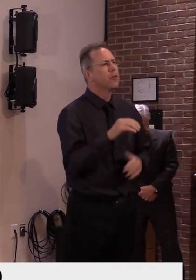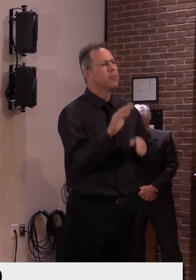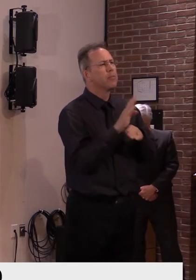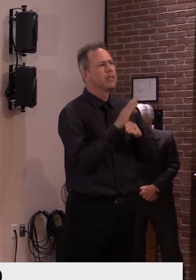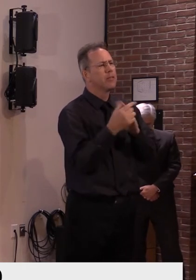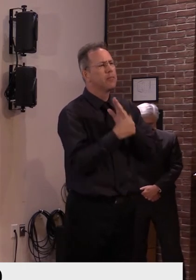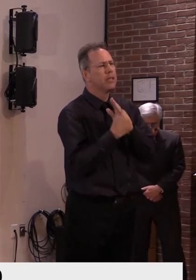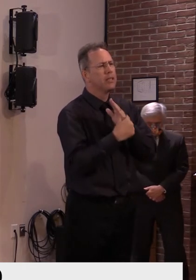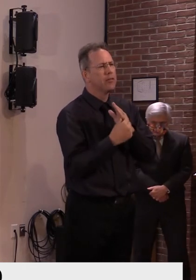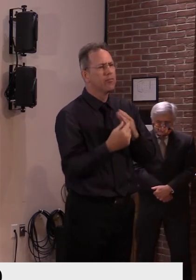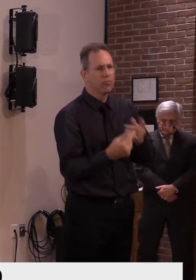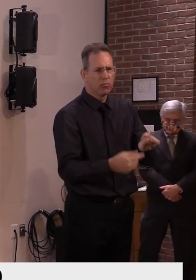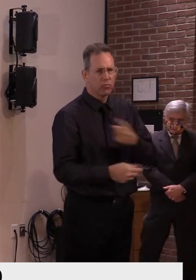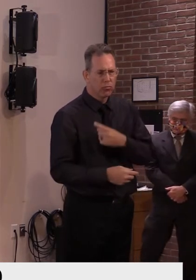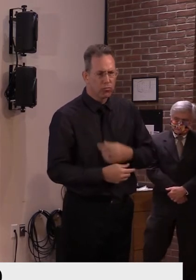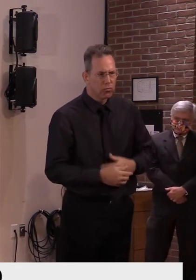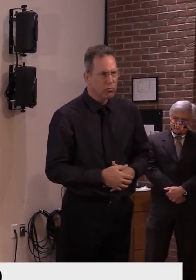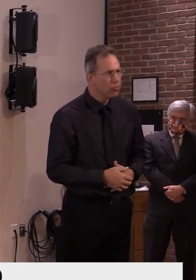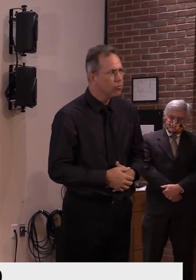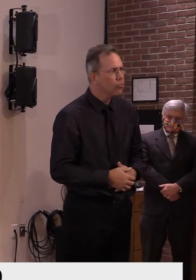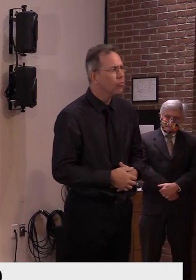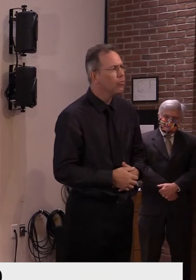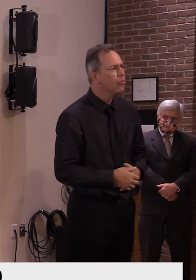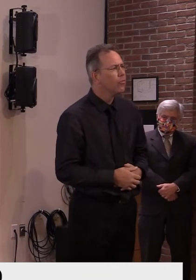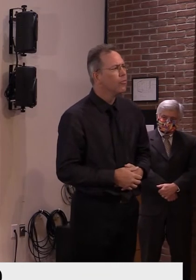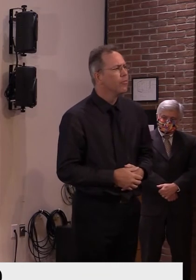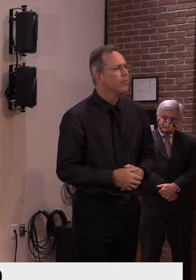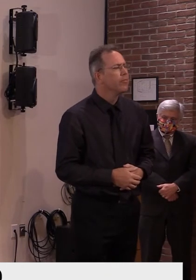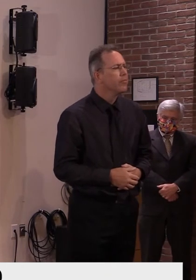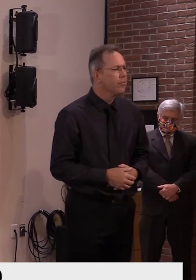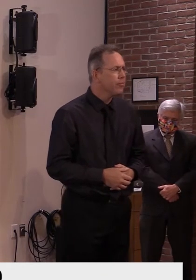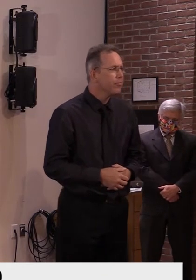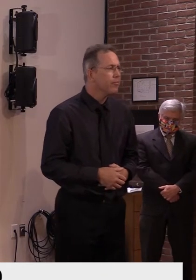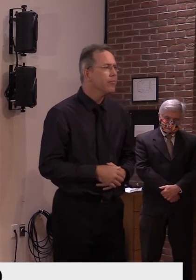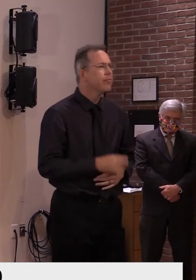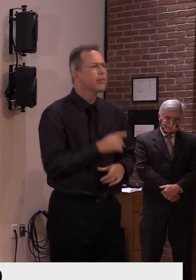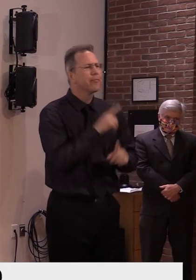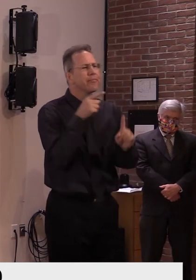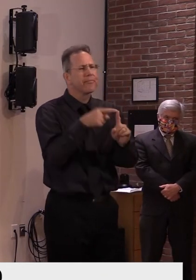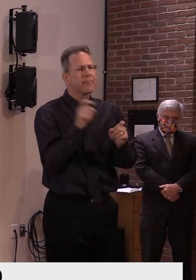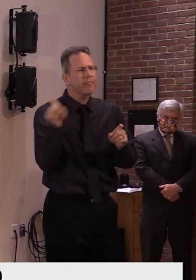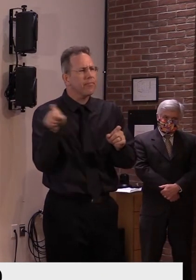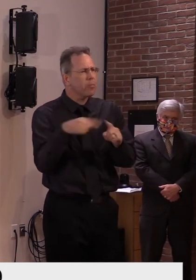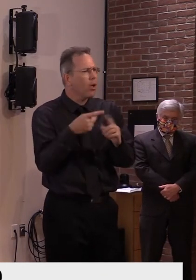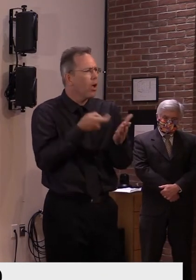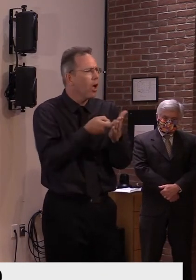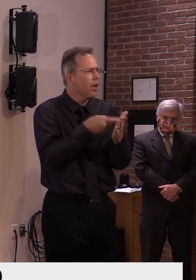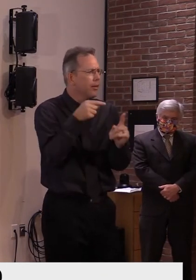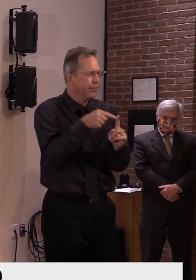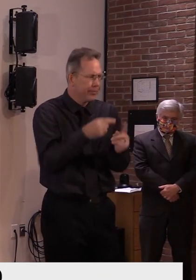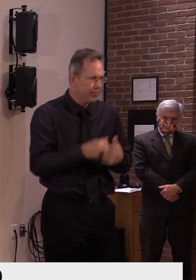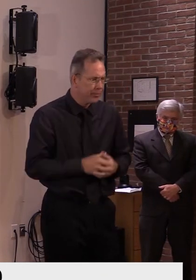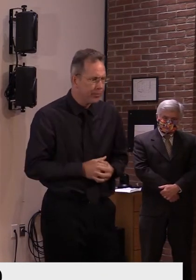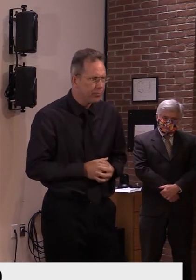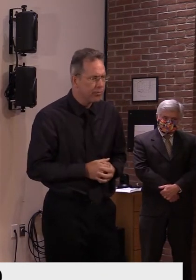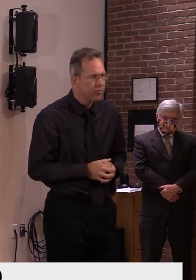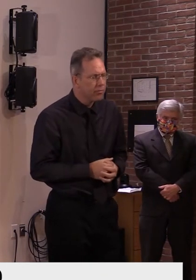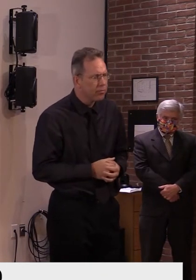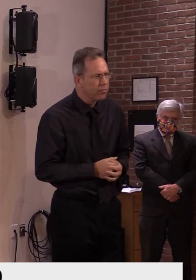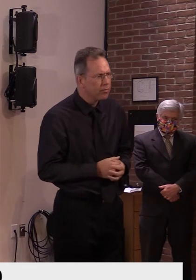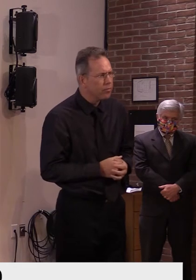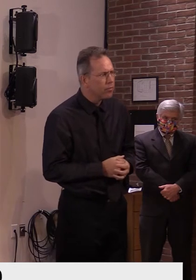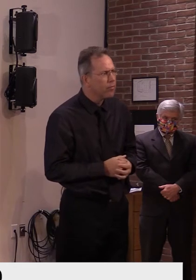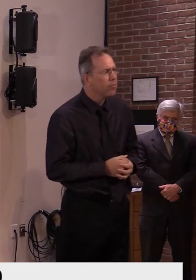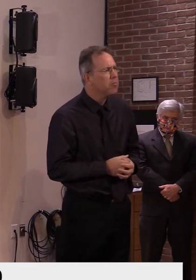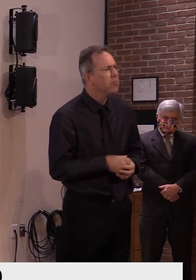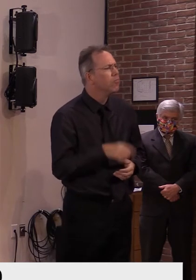Hi, Governor. On the hockey outbreak, Greg, it's my understanding that, um, that it was a known case by